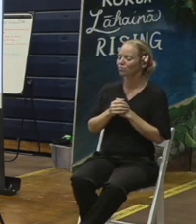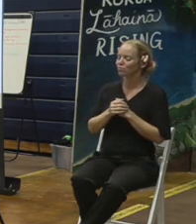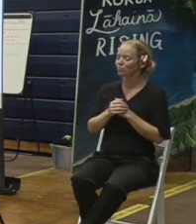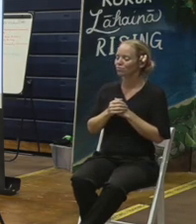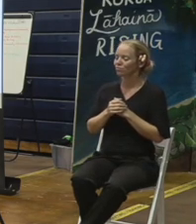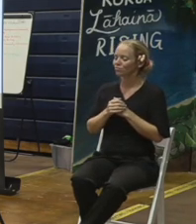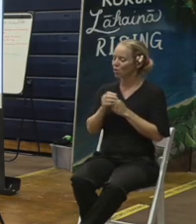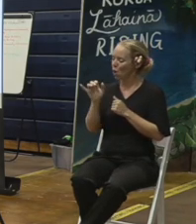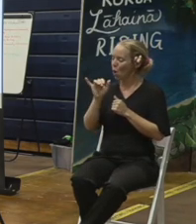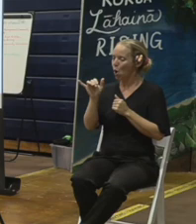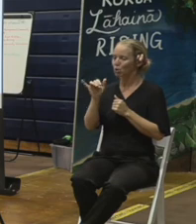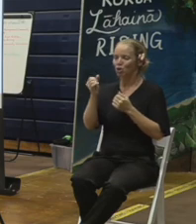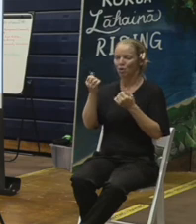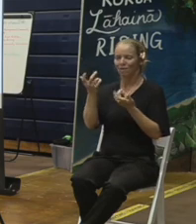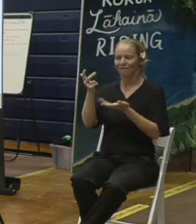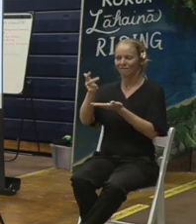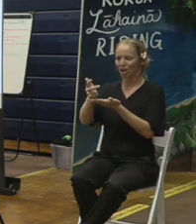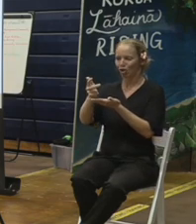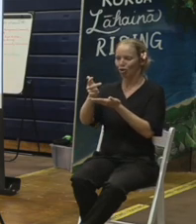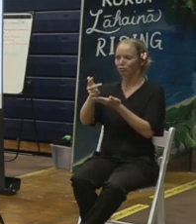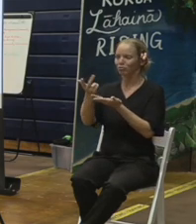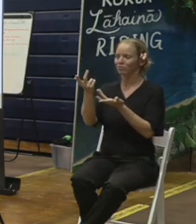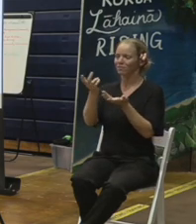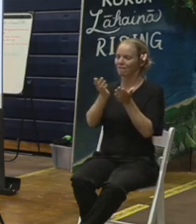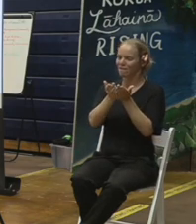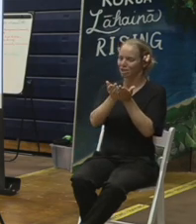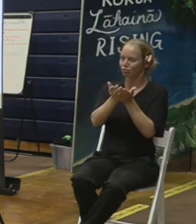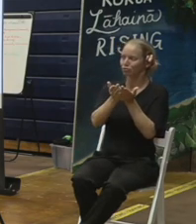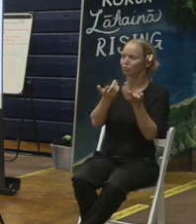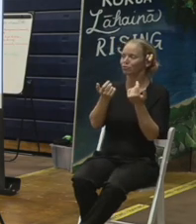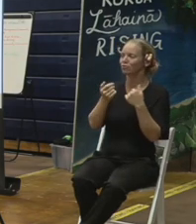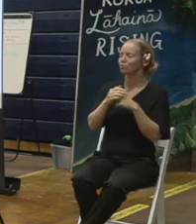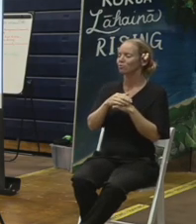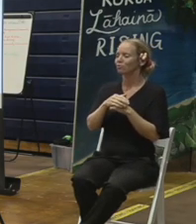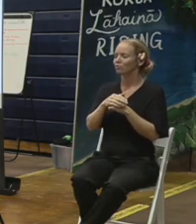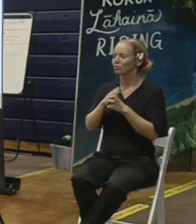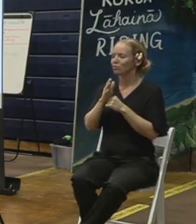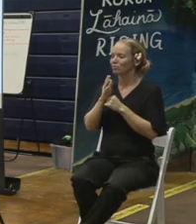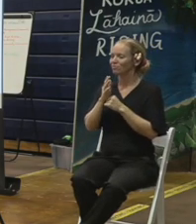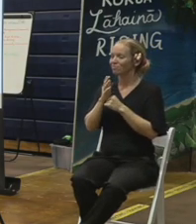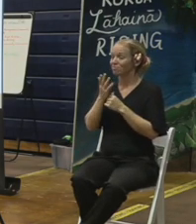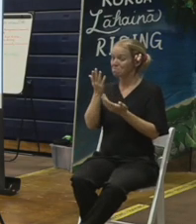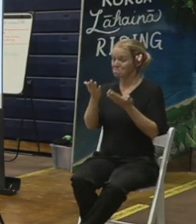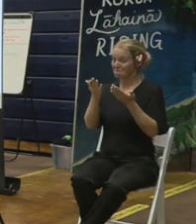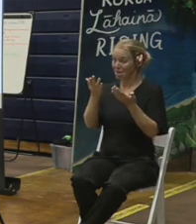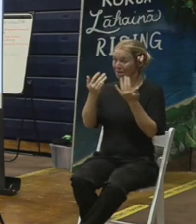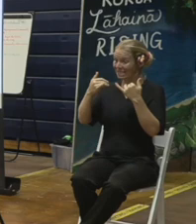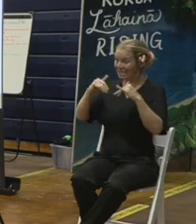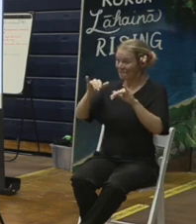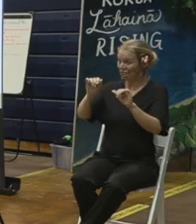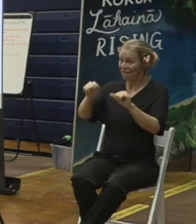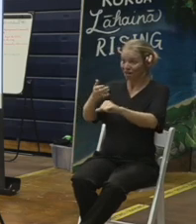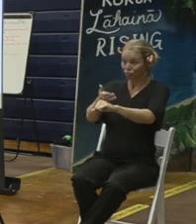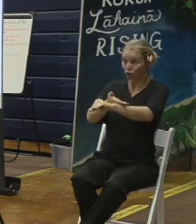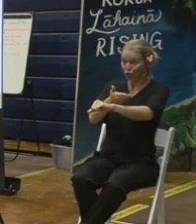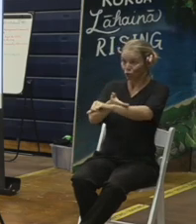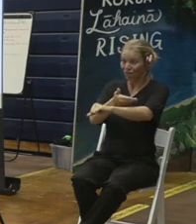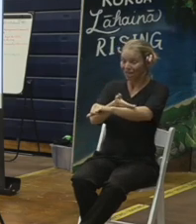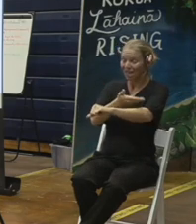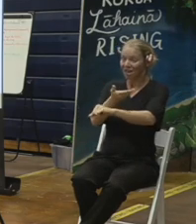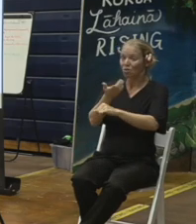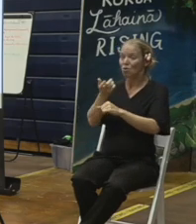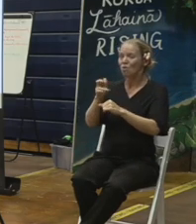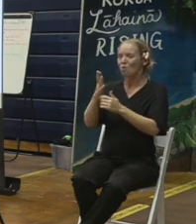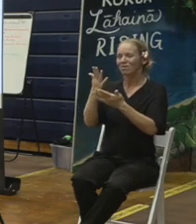and vessels and bring those off the property. We will be properly adjudicated, and what that means is all the necessary